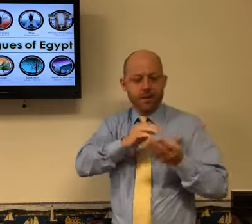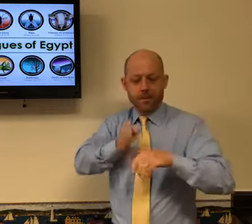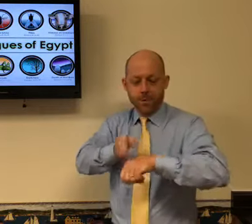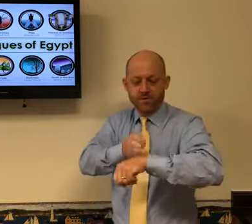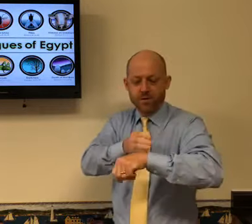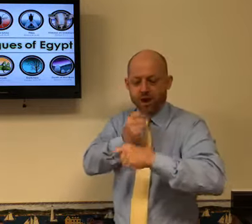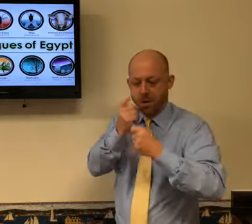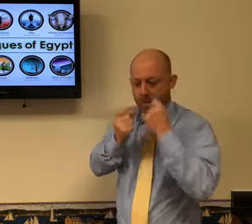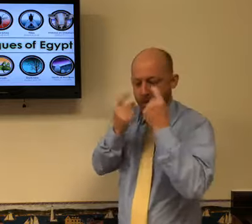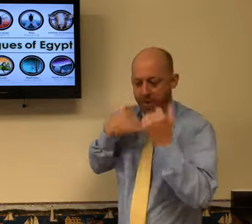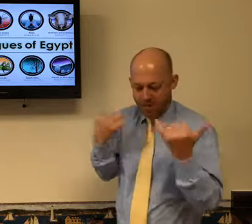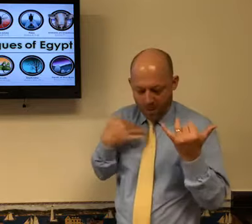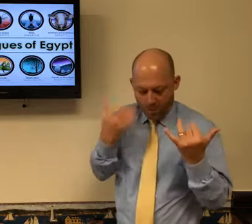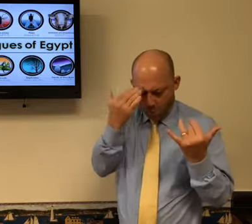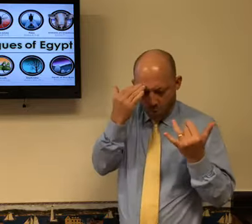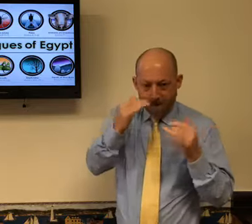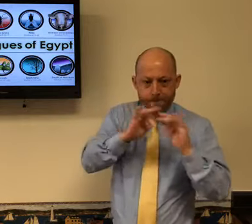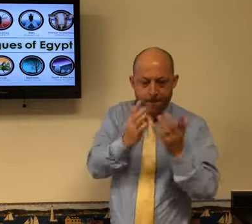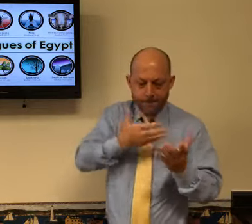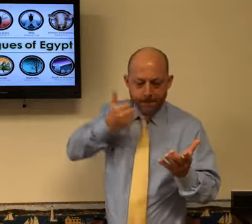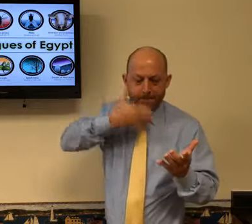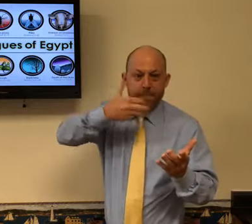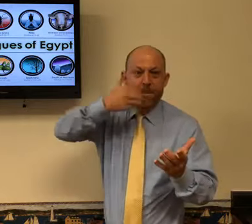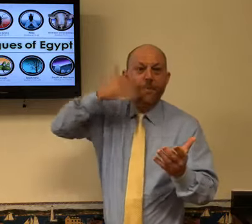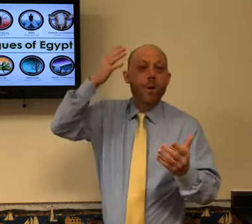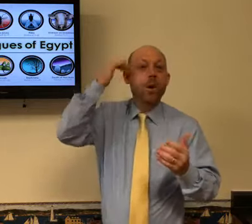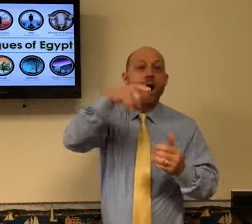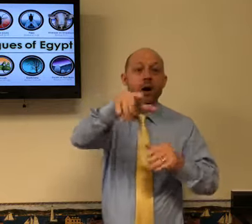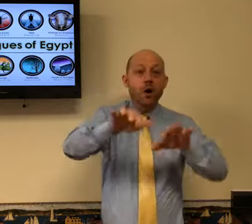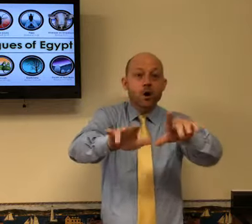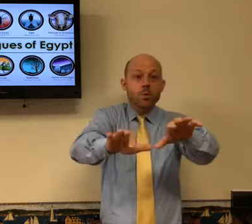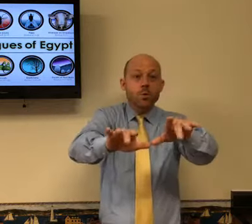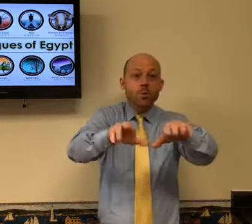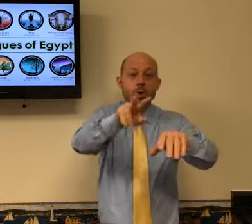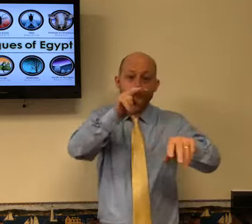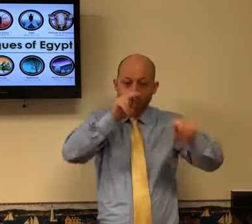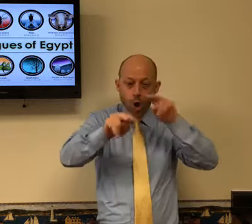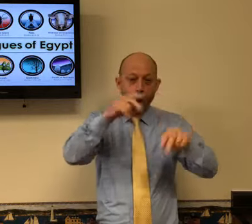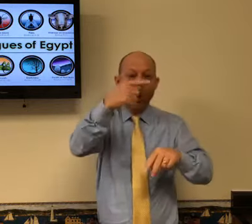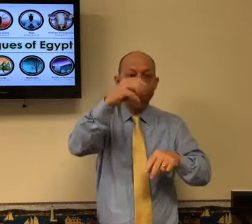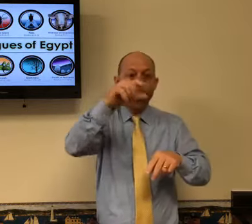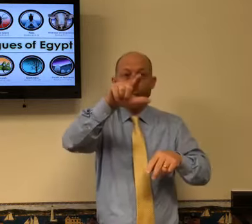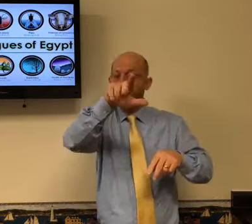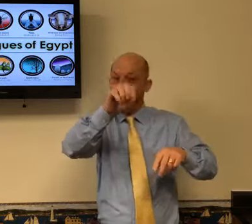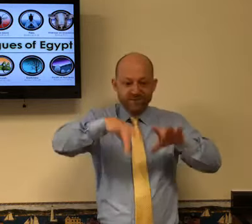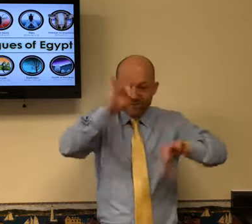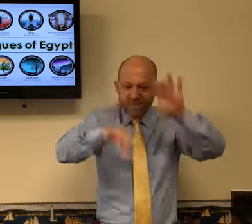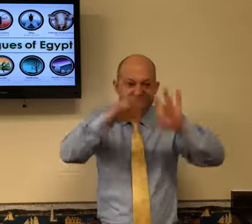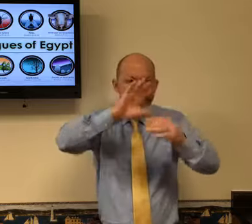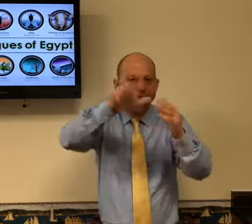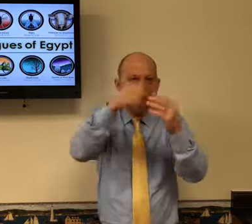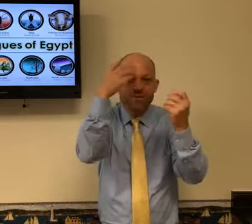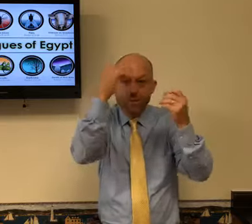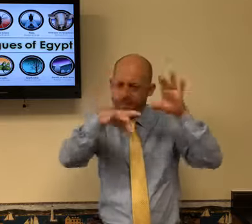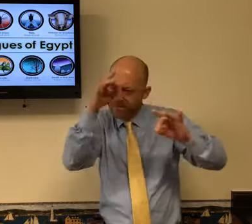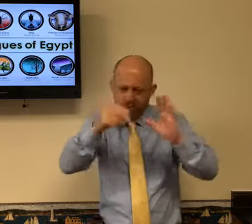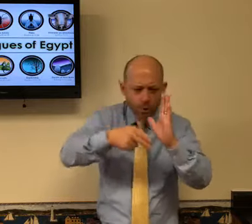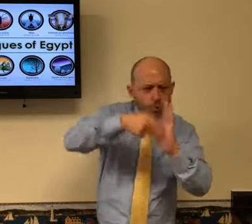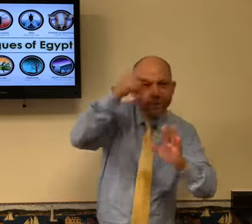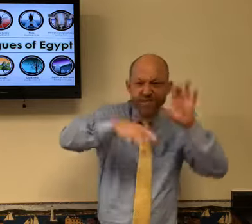teaching and we're trying to improve our understanding and know the Bible more and more. And you look on the computer and you're finding all the